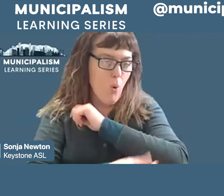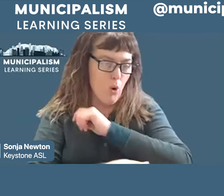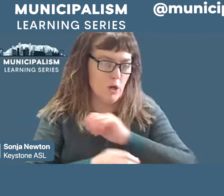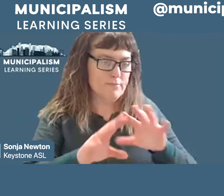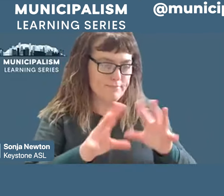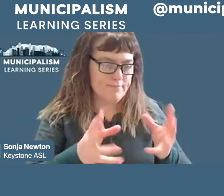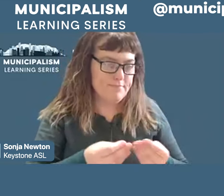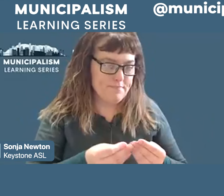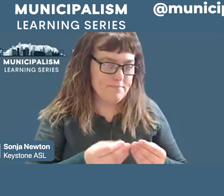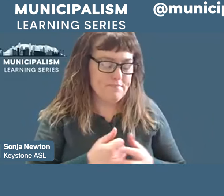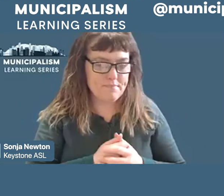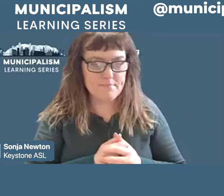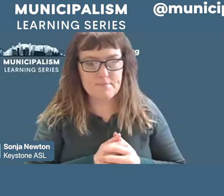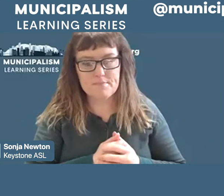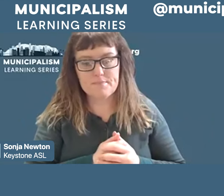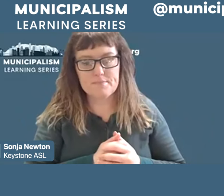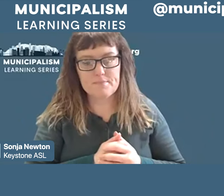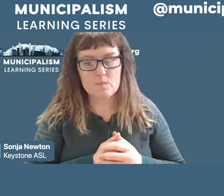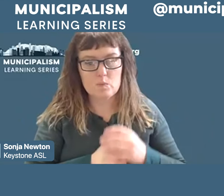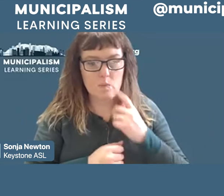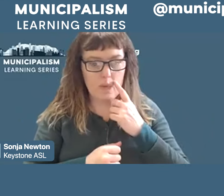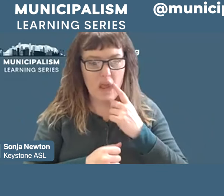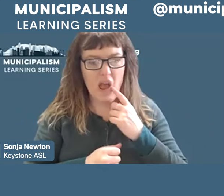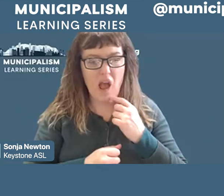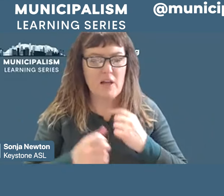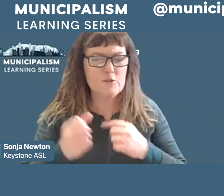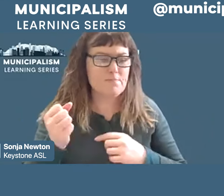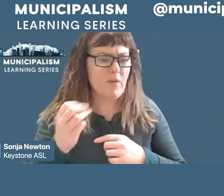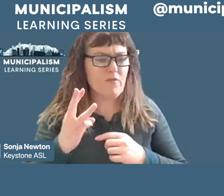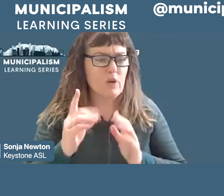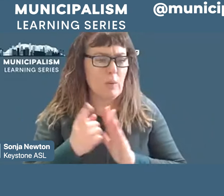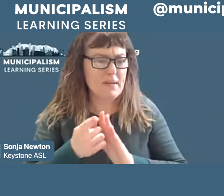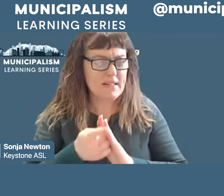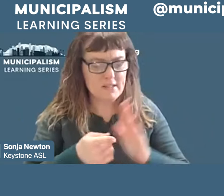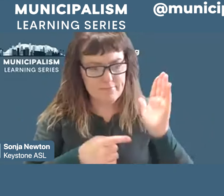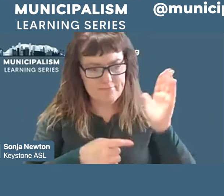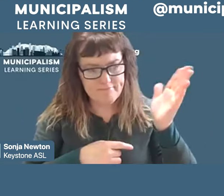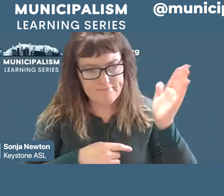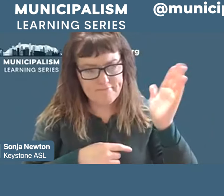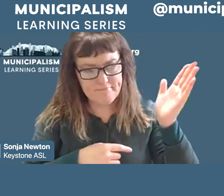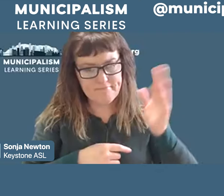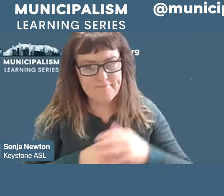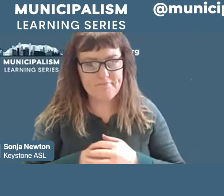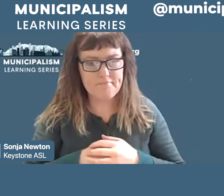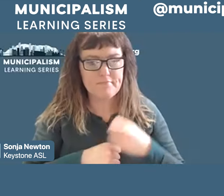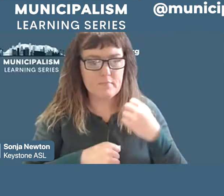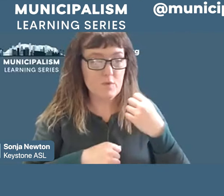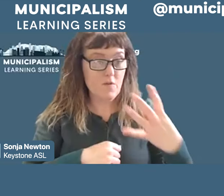few minutes, dive into the weeds of this history. I want to make four points.